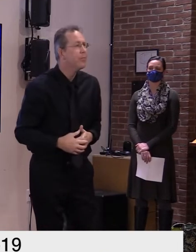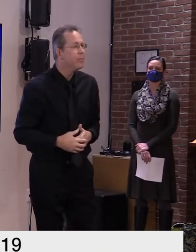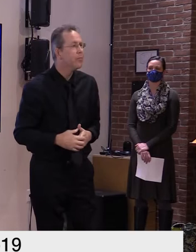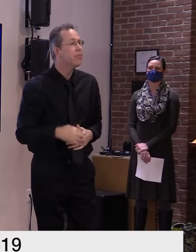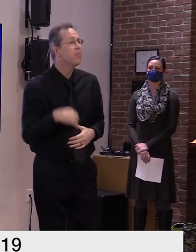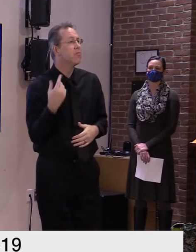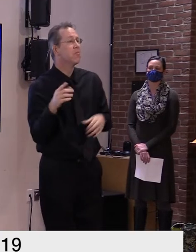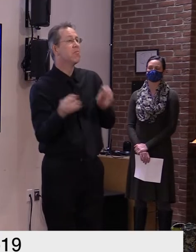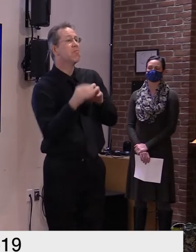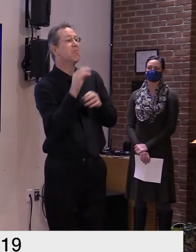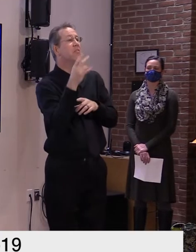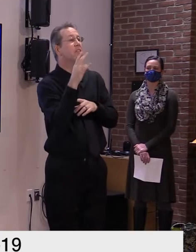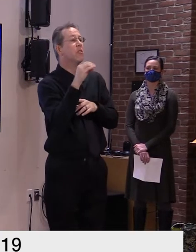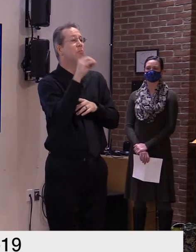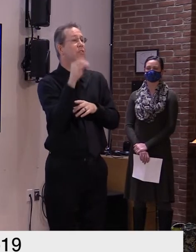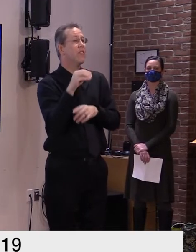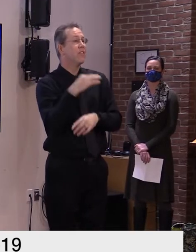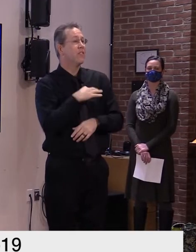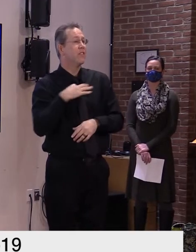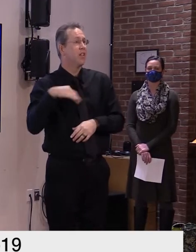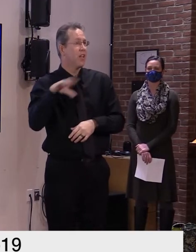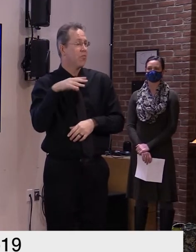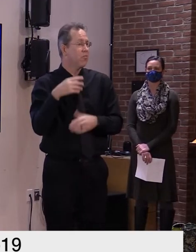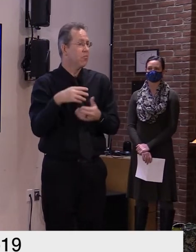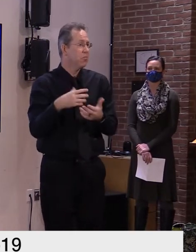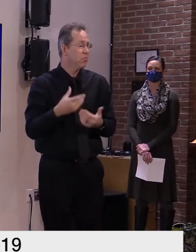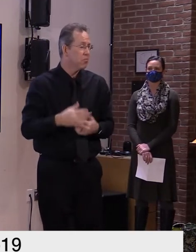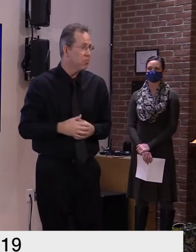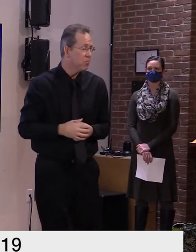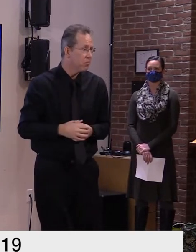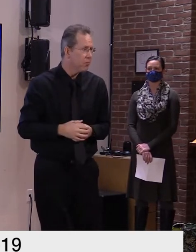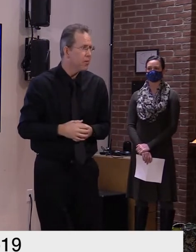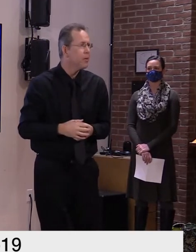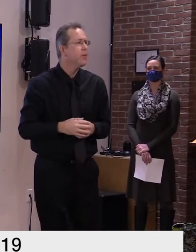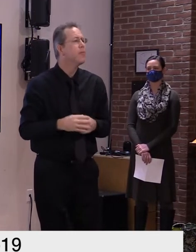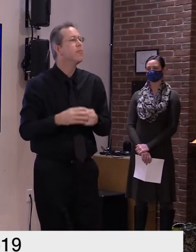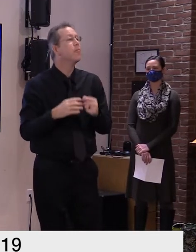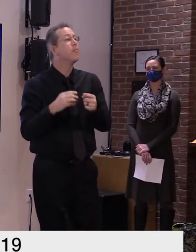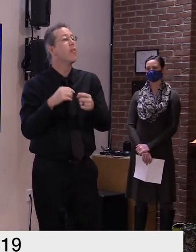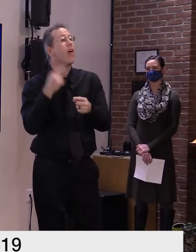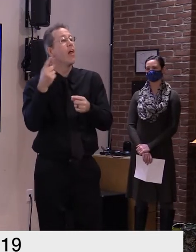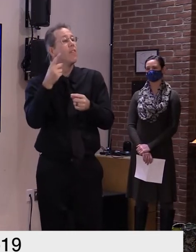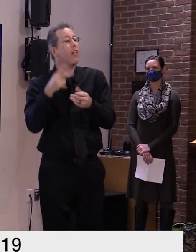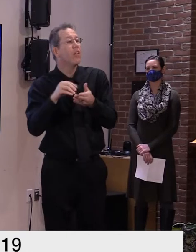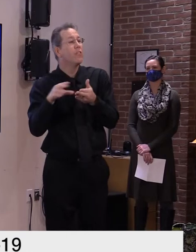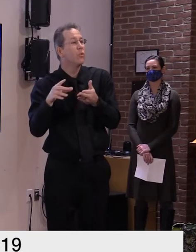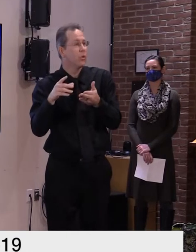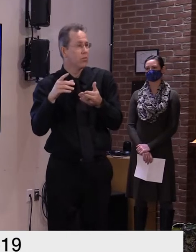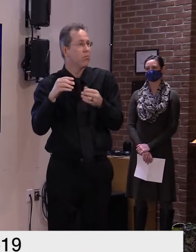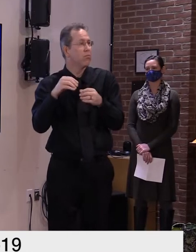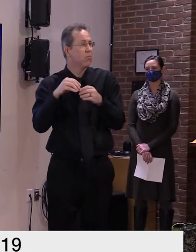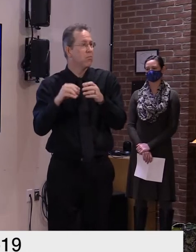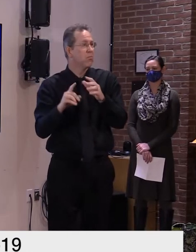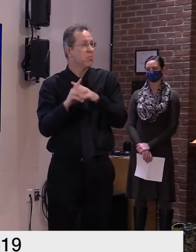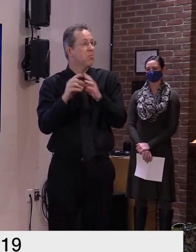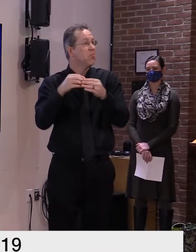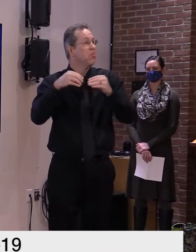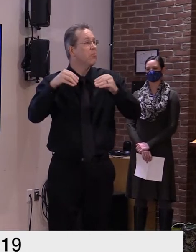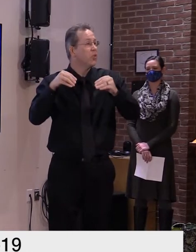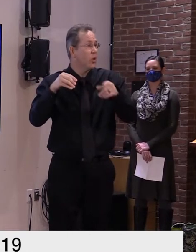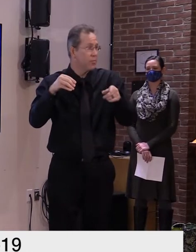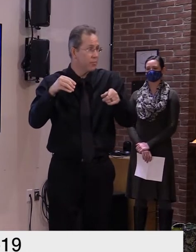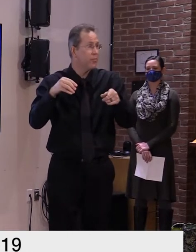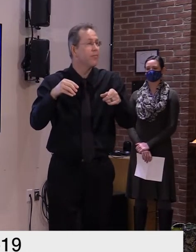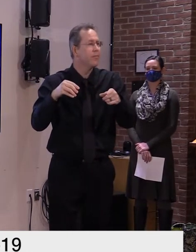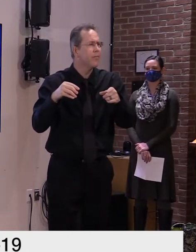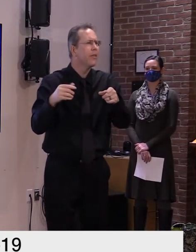instructional aids for instance so half of students can be in the shop or the lab with the teacher while the other half work on content